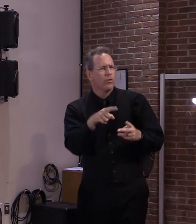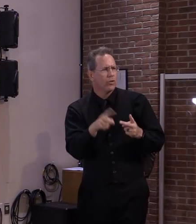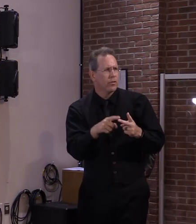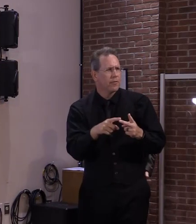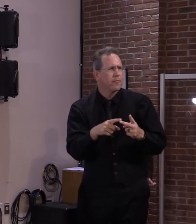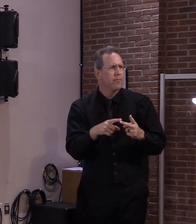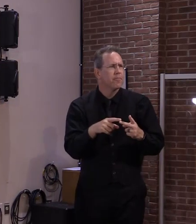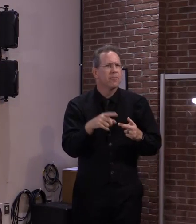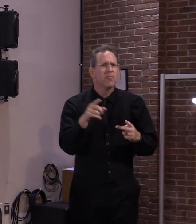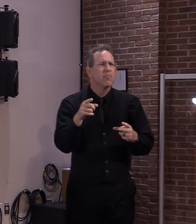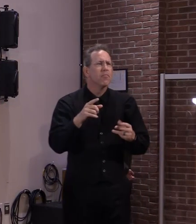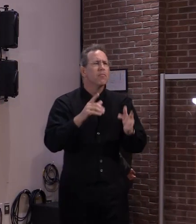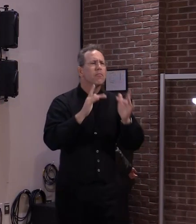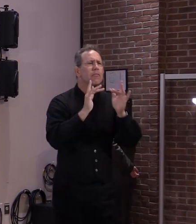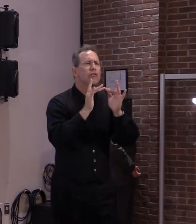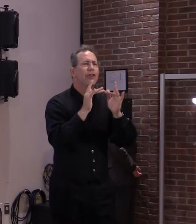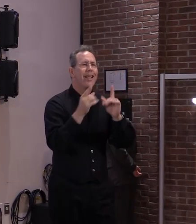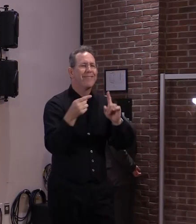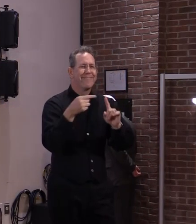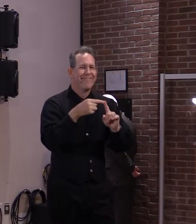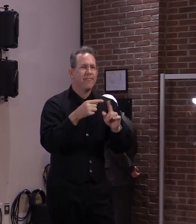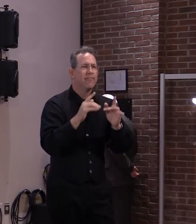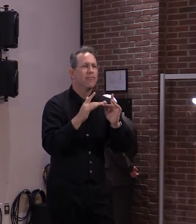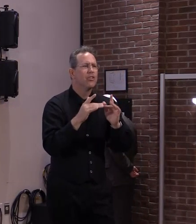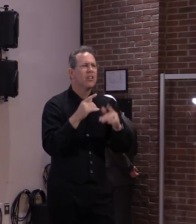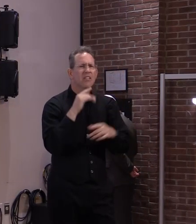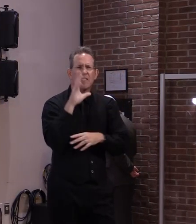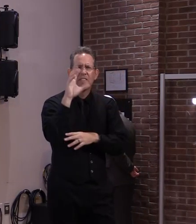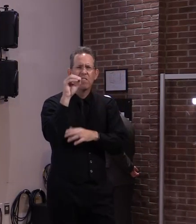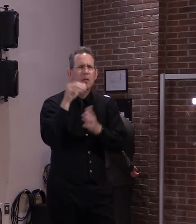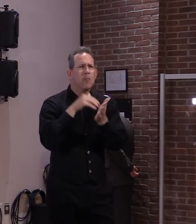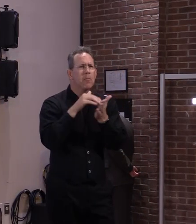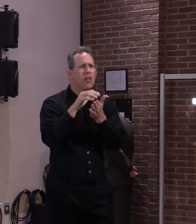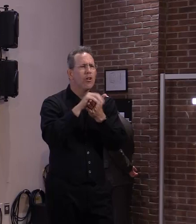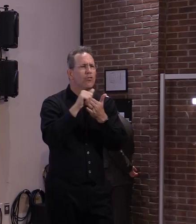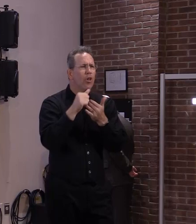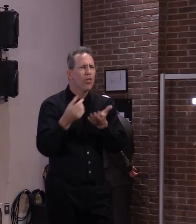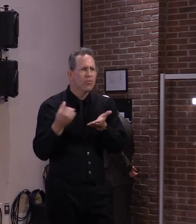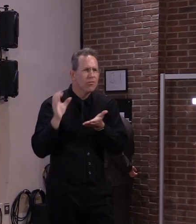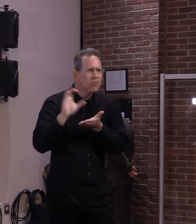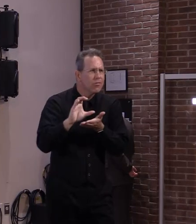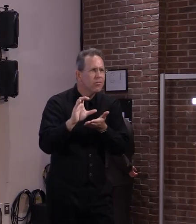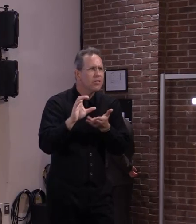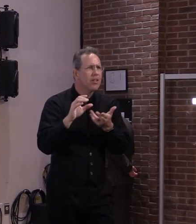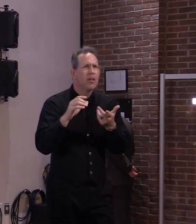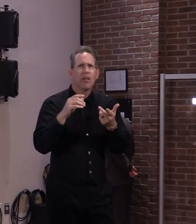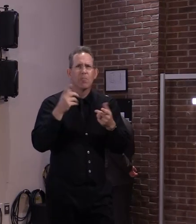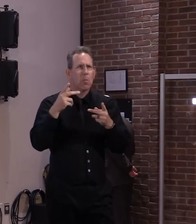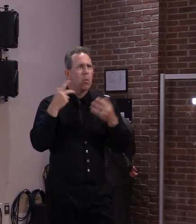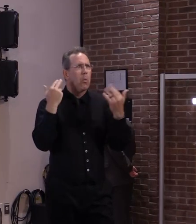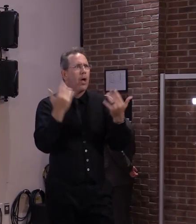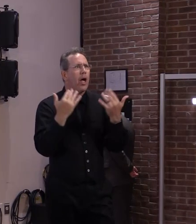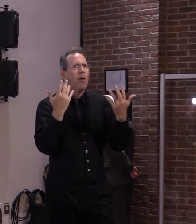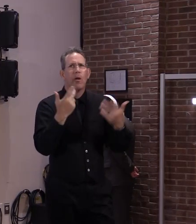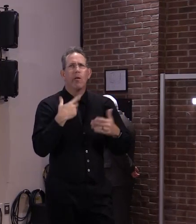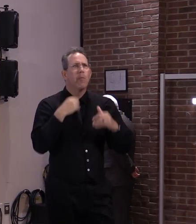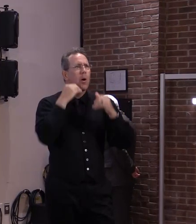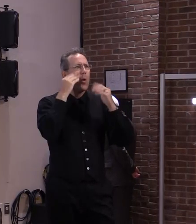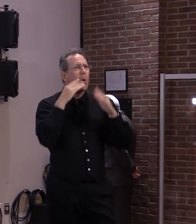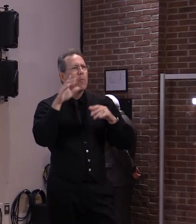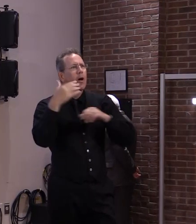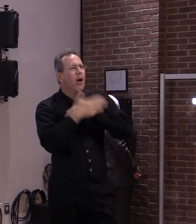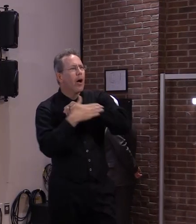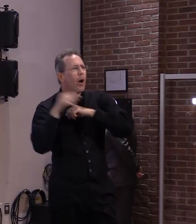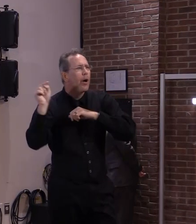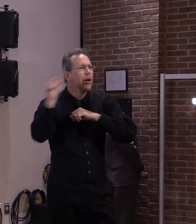perhaps more coming. And people are wondering, well, when am I going to get my broadband and is it going to cost me, you know, a car